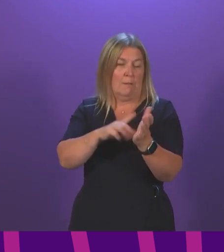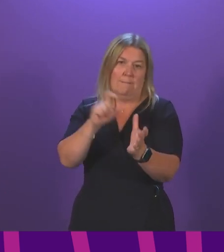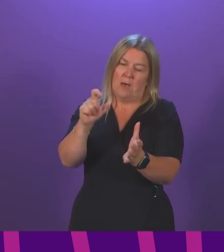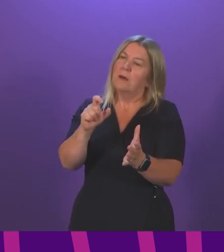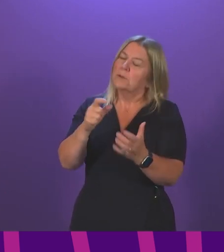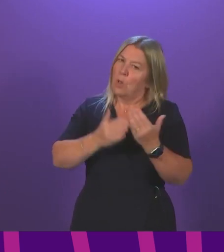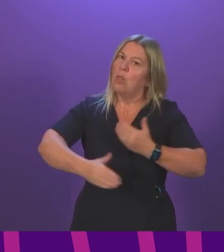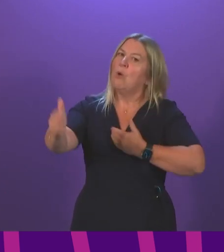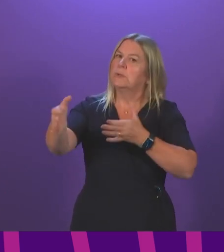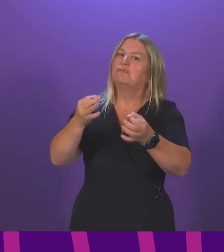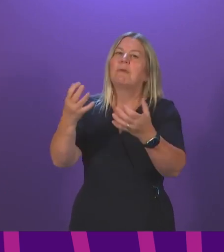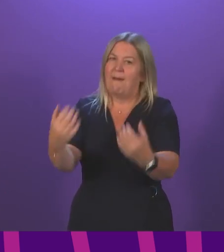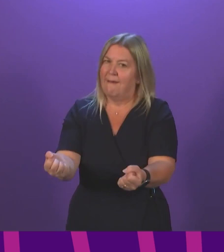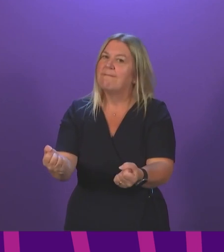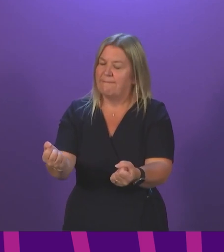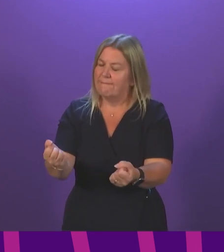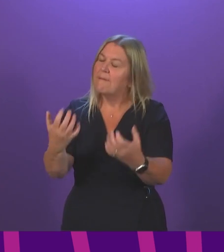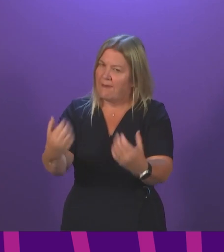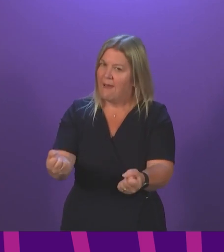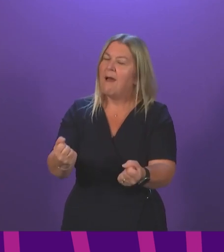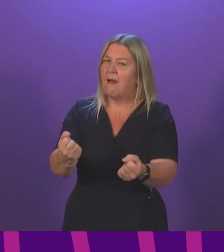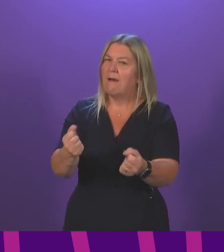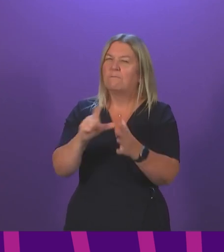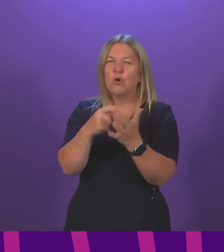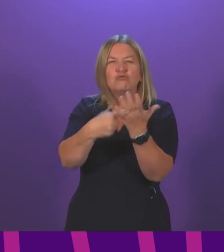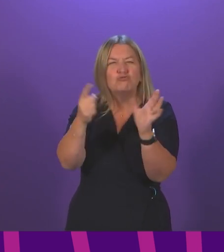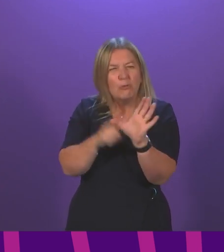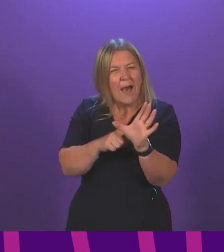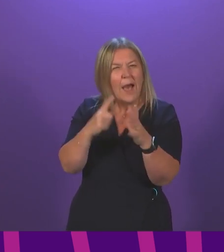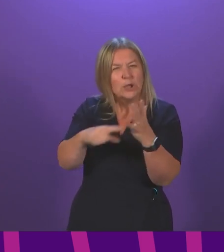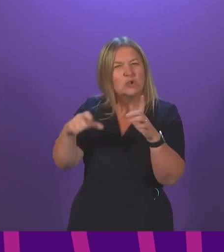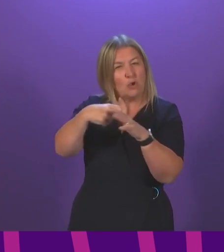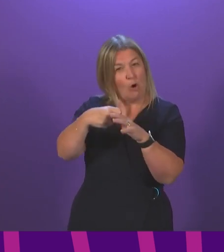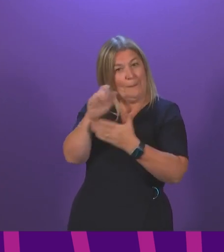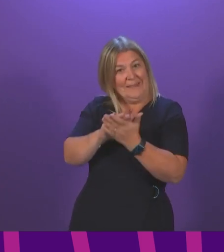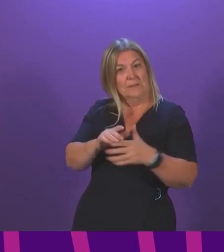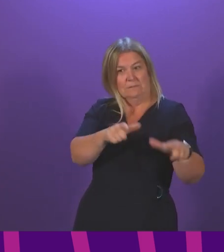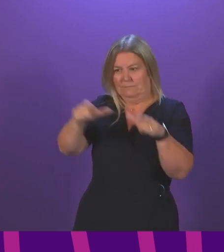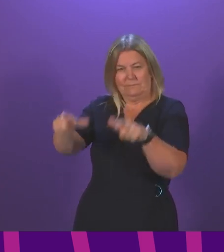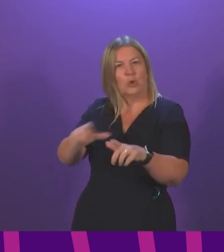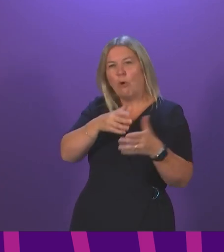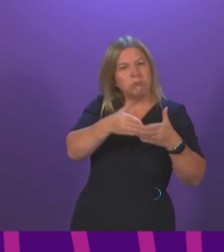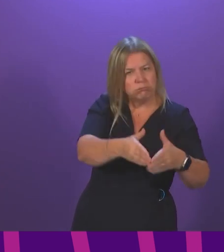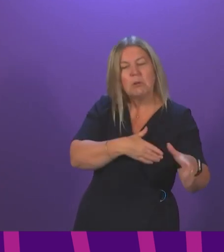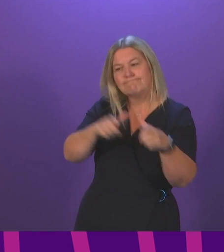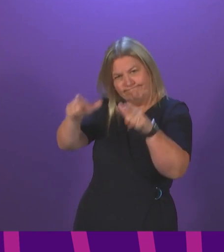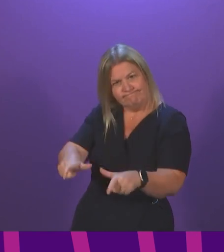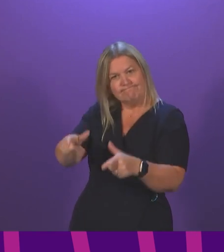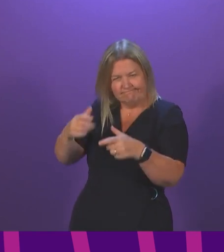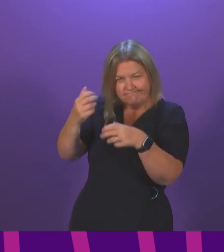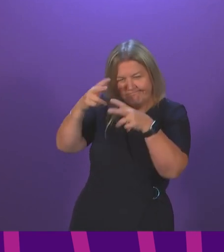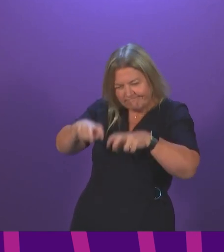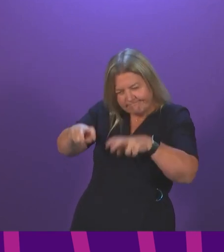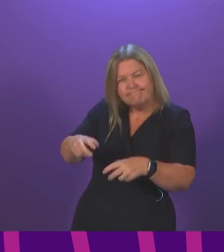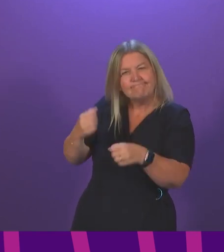-term strategy in place for dry docking. So we continue to encourage CalMac to do everything possible to